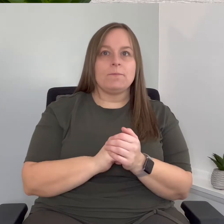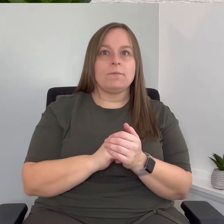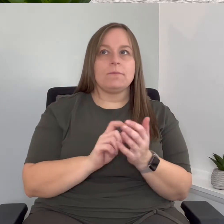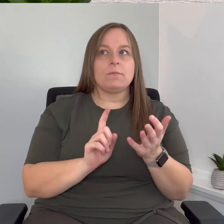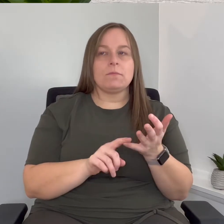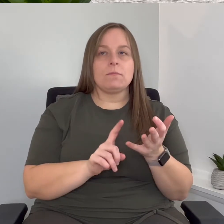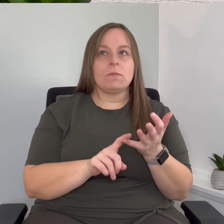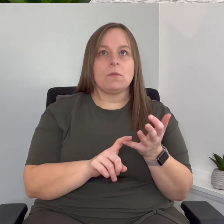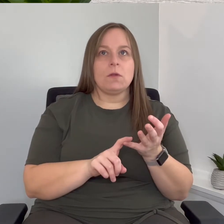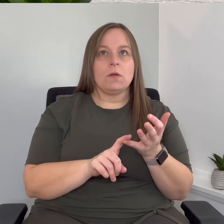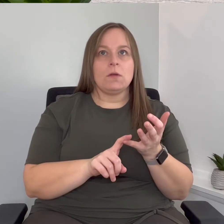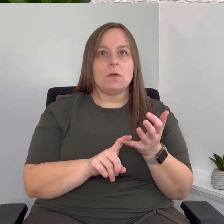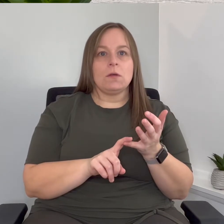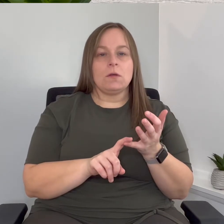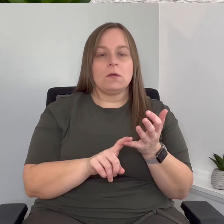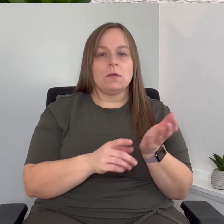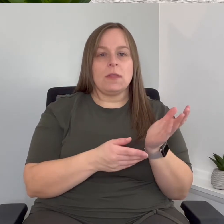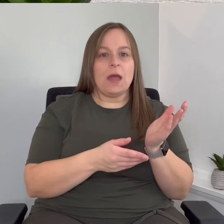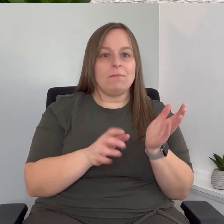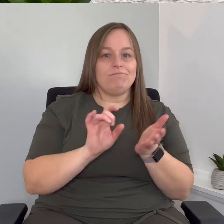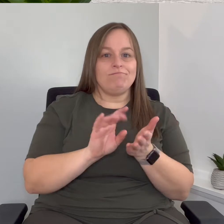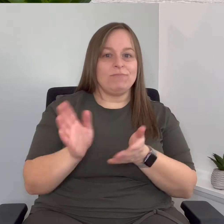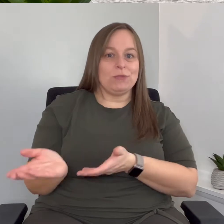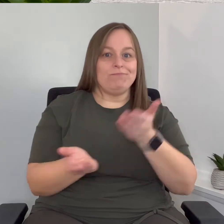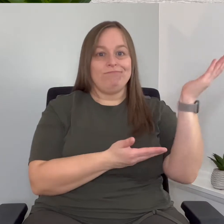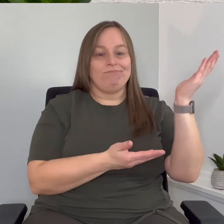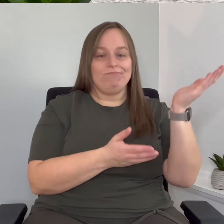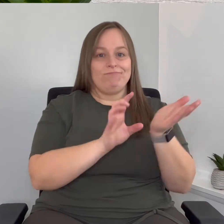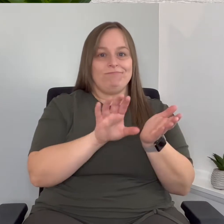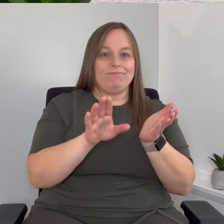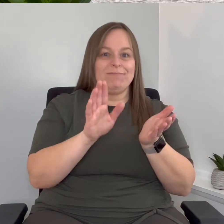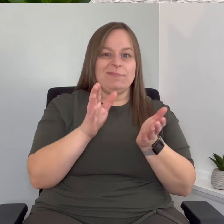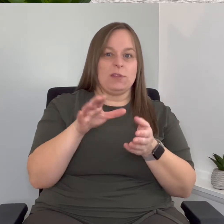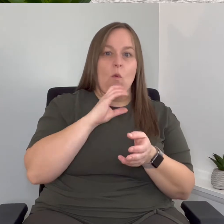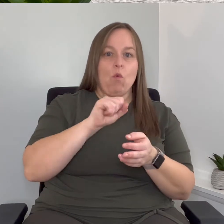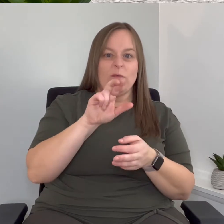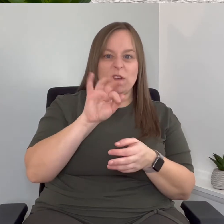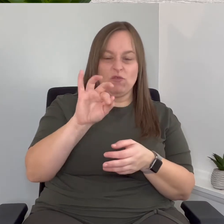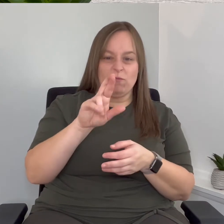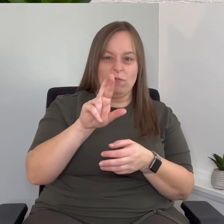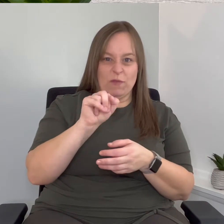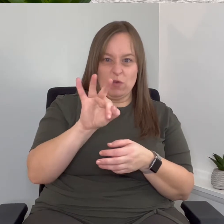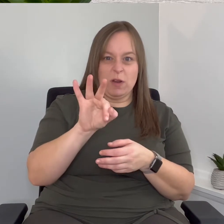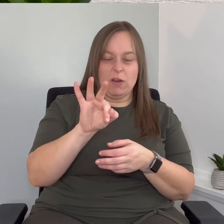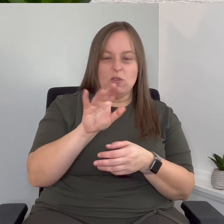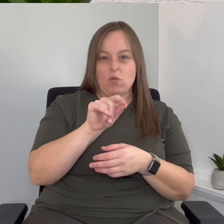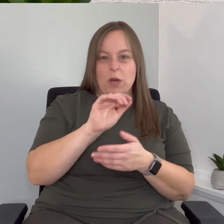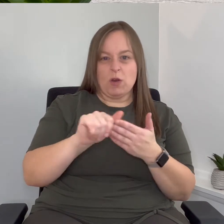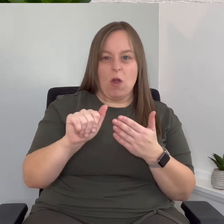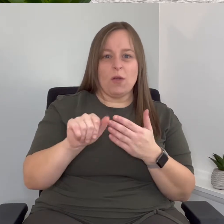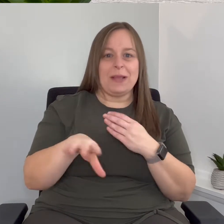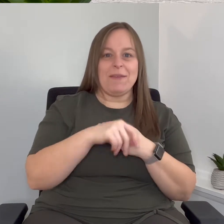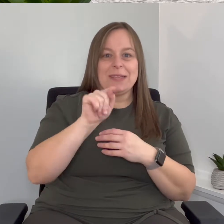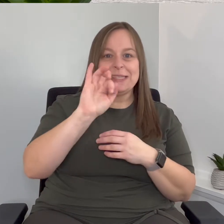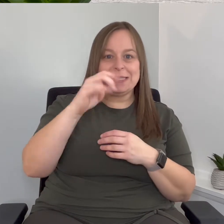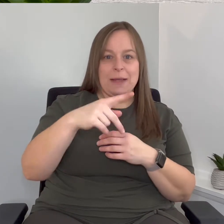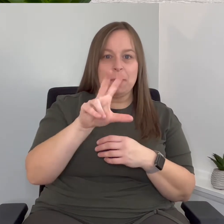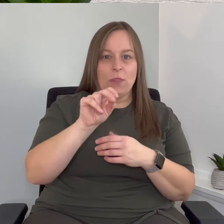and hallway of the old refrigerators $20 and then we gave them a tip of $30